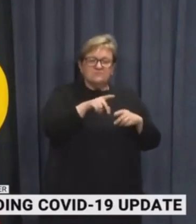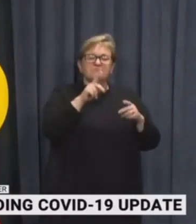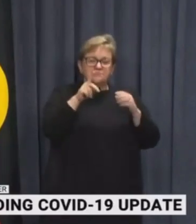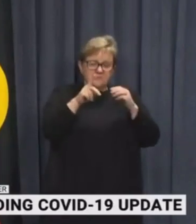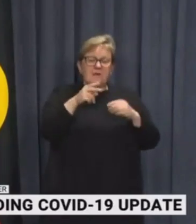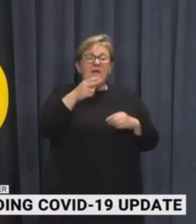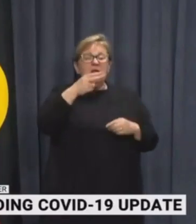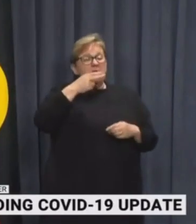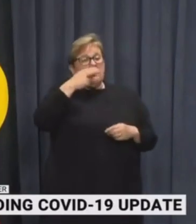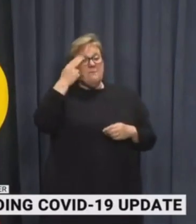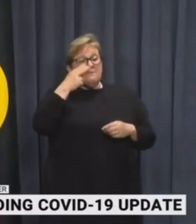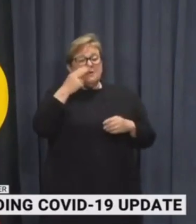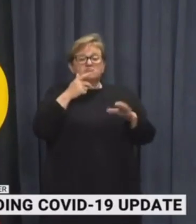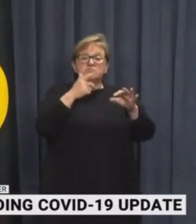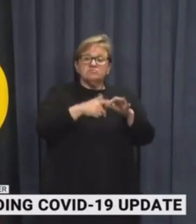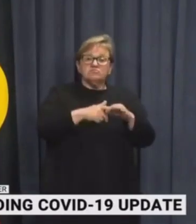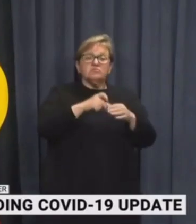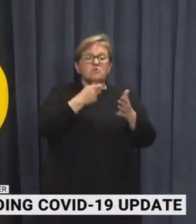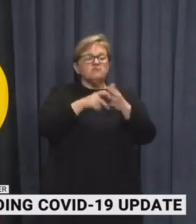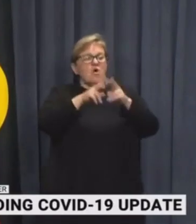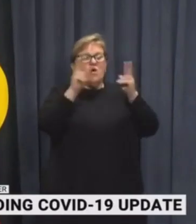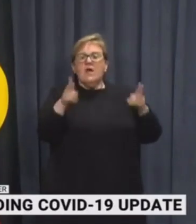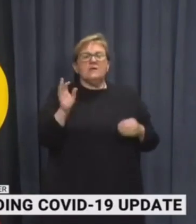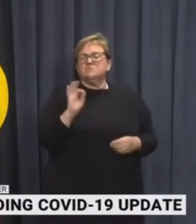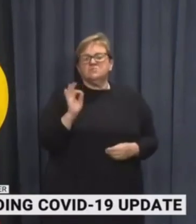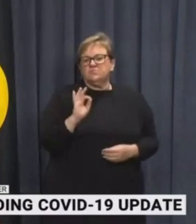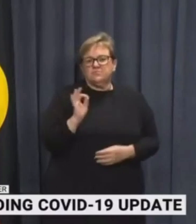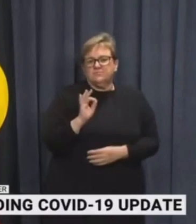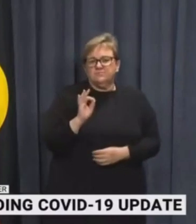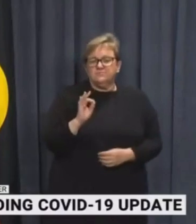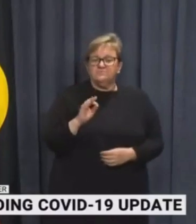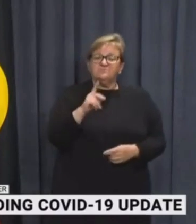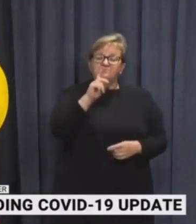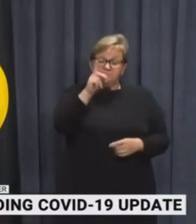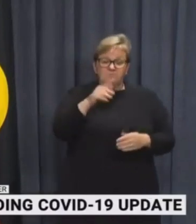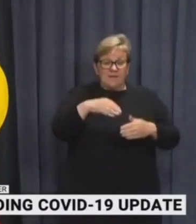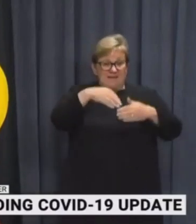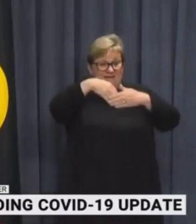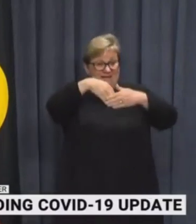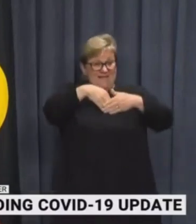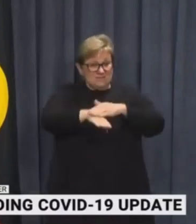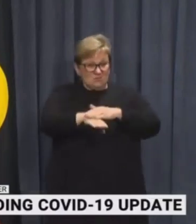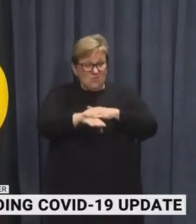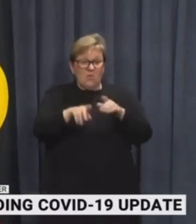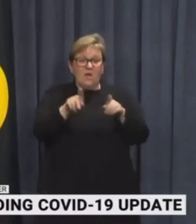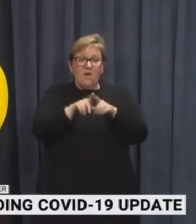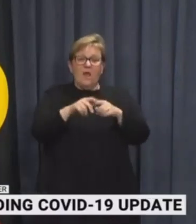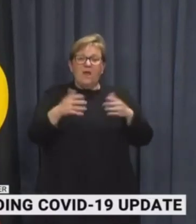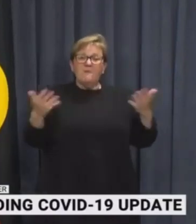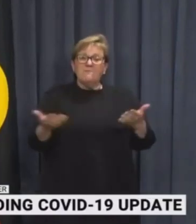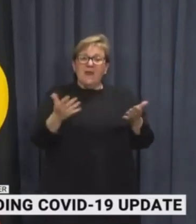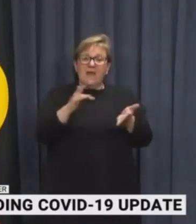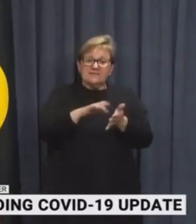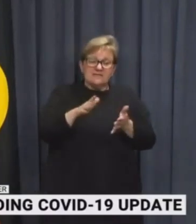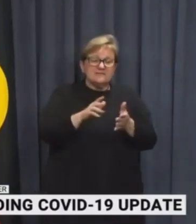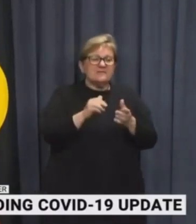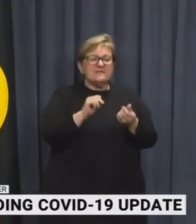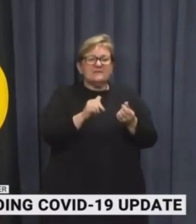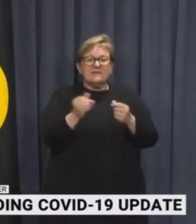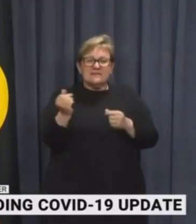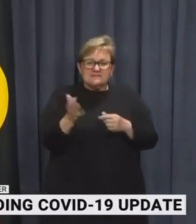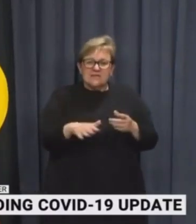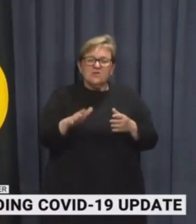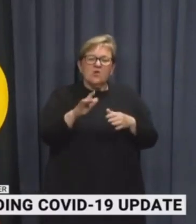stations, and takeaway are exempt. Indoor entertainment venues, including play centres, gaming and gambling,